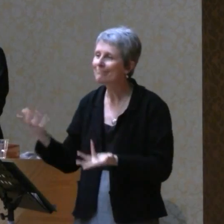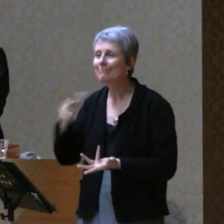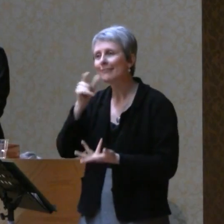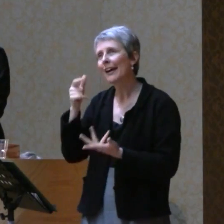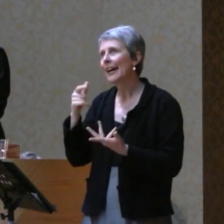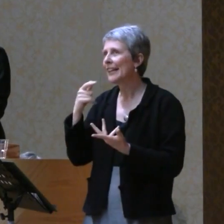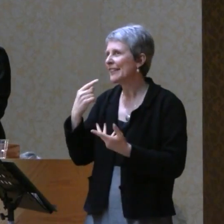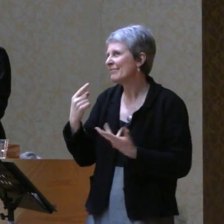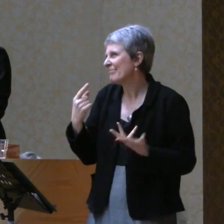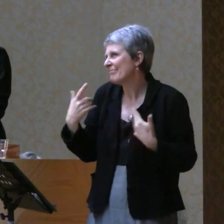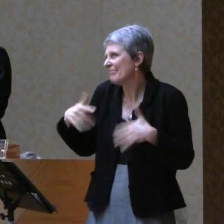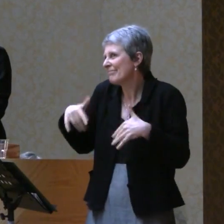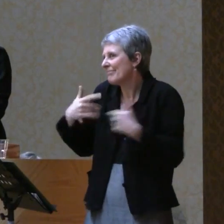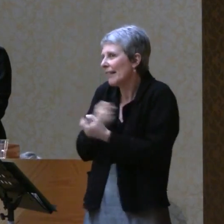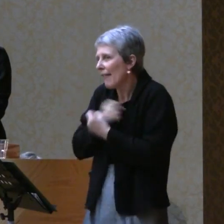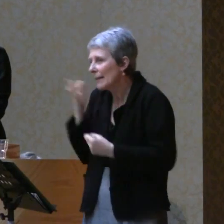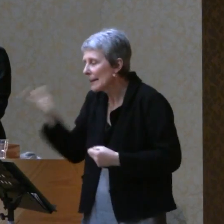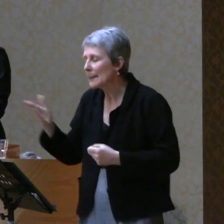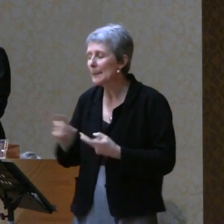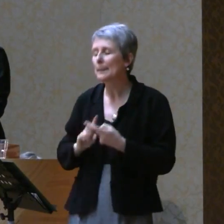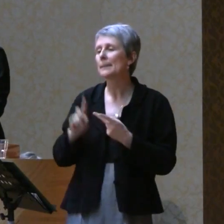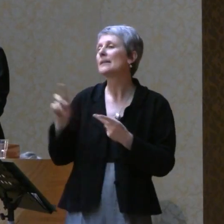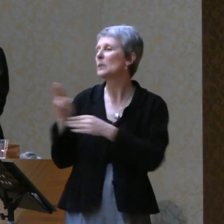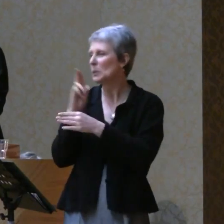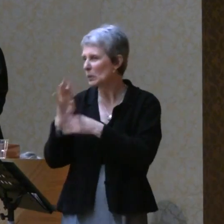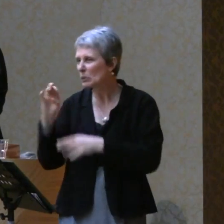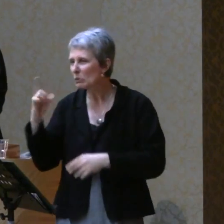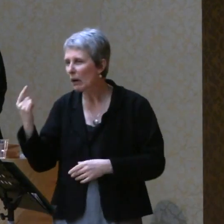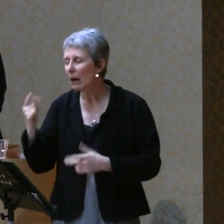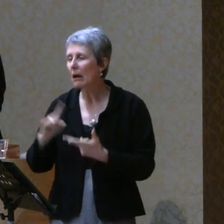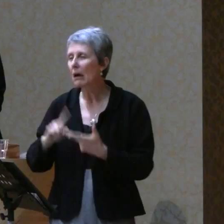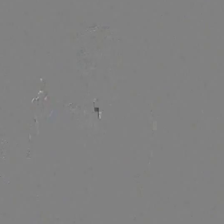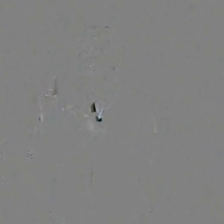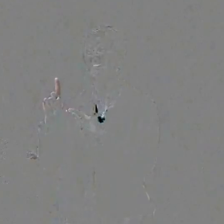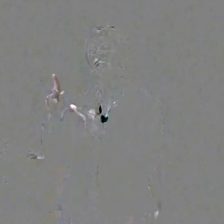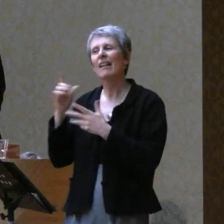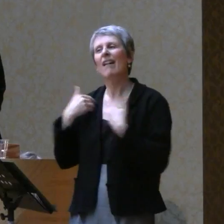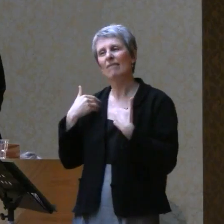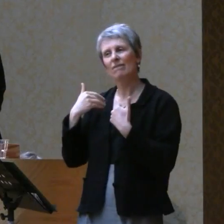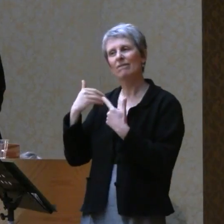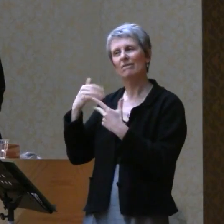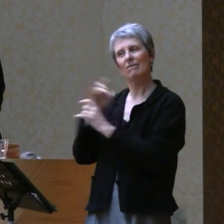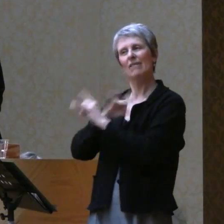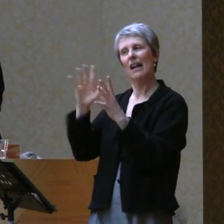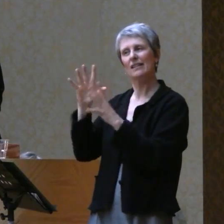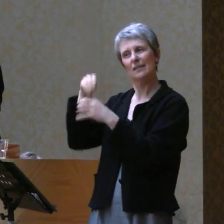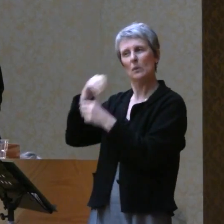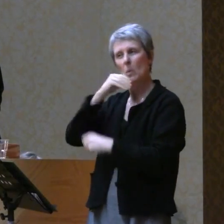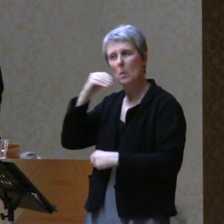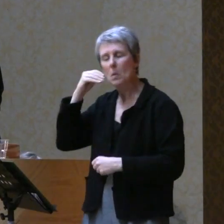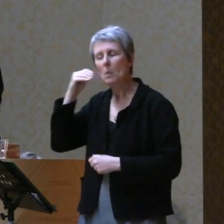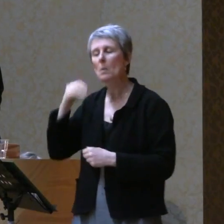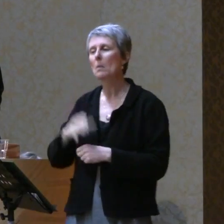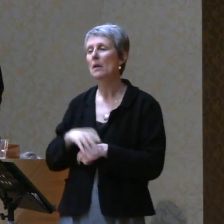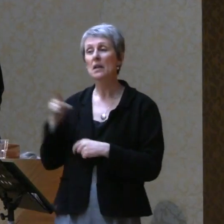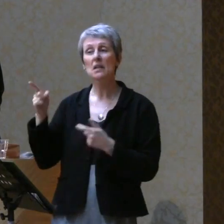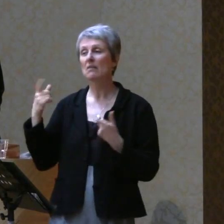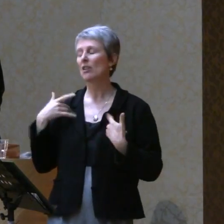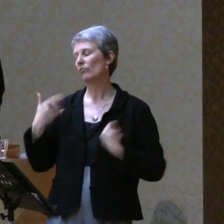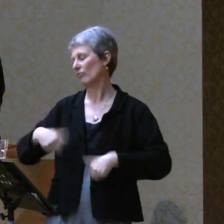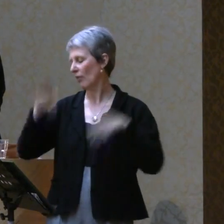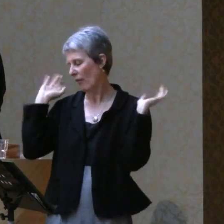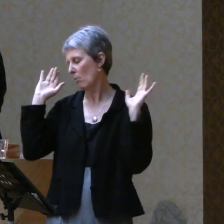his own drug abuse and domestic violence, and giving up, and then someone inviting him to